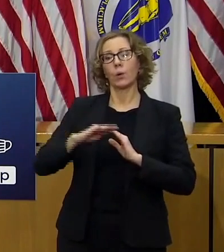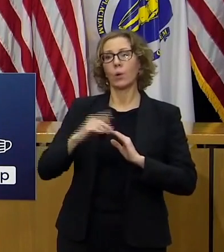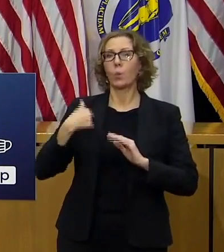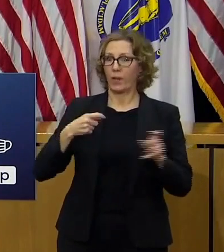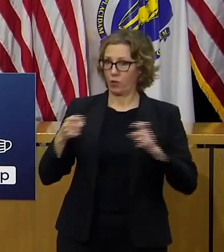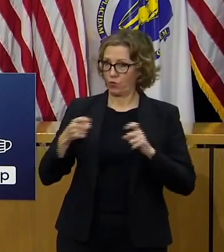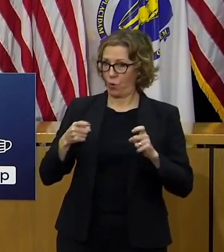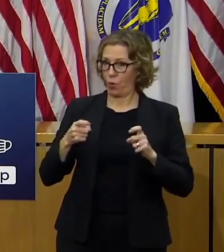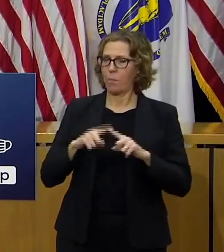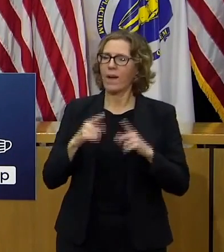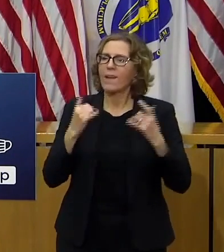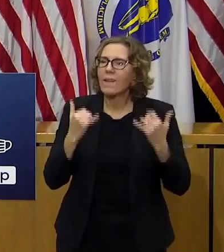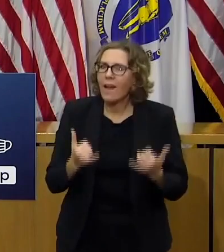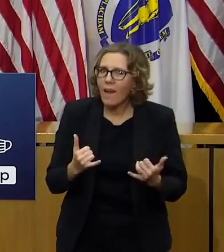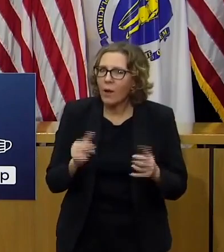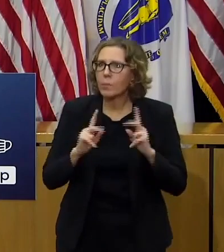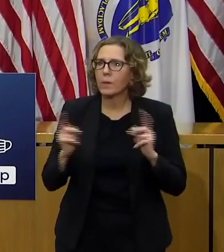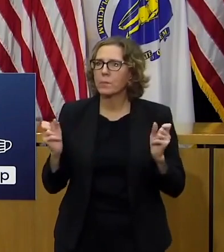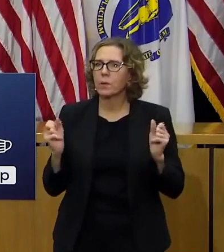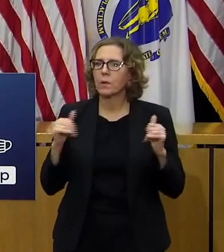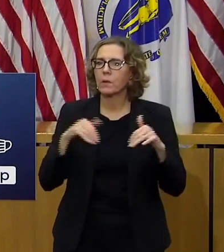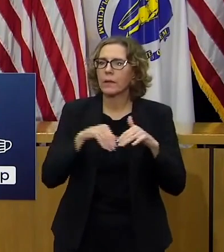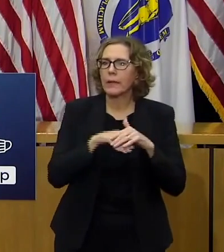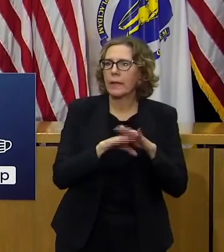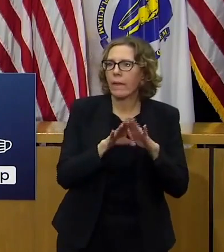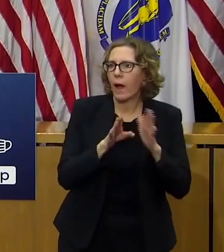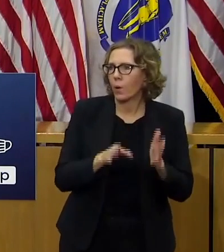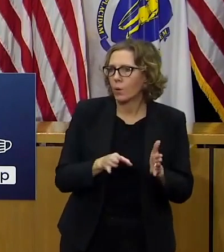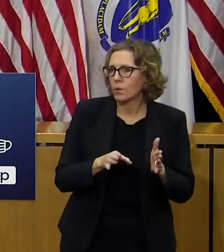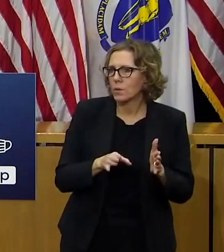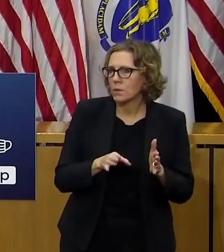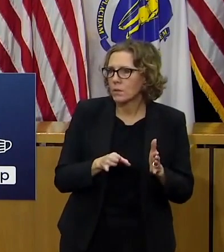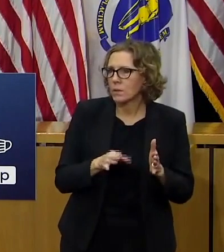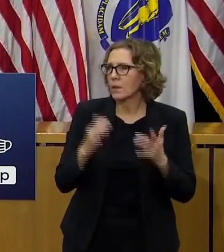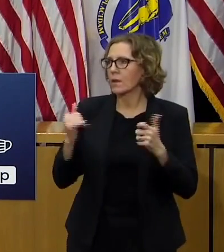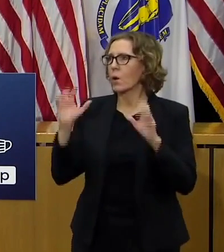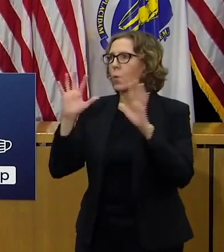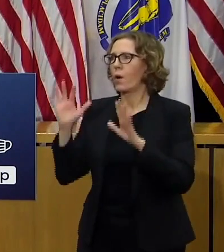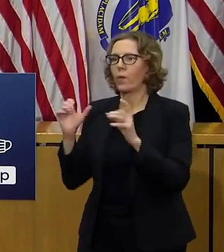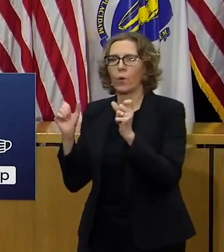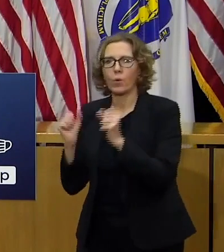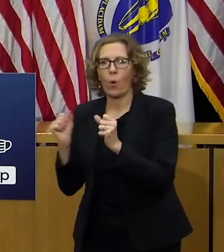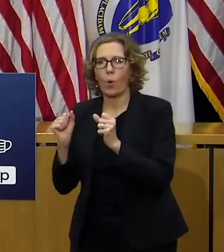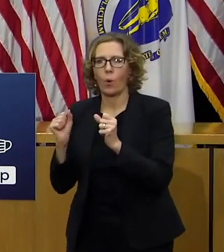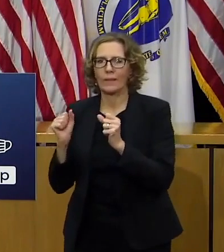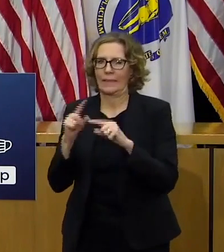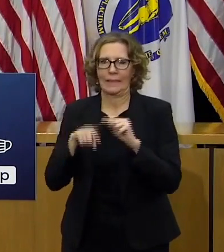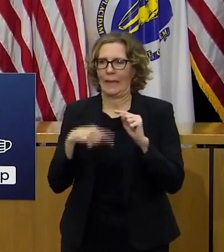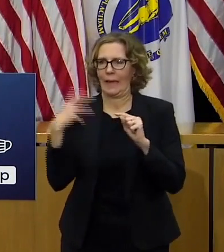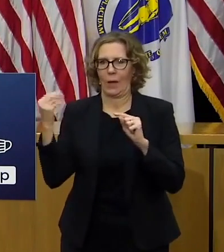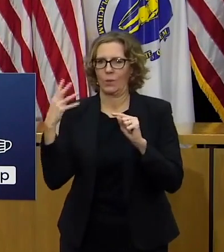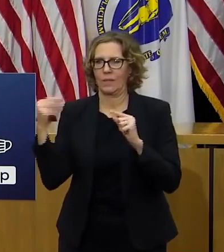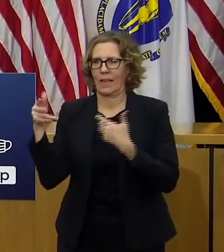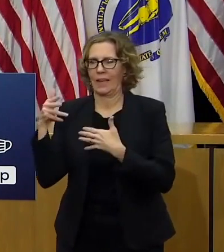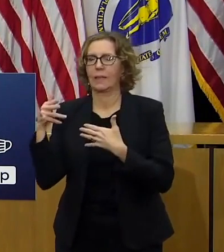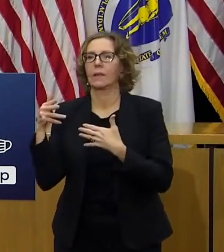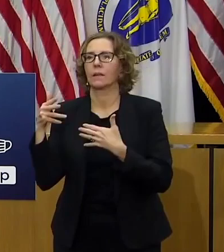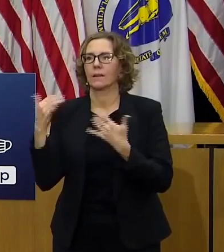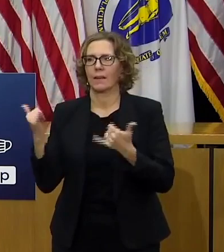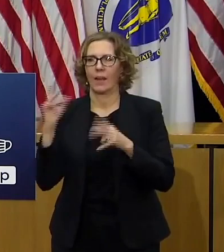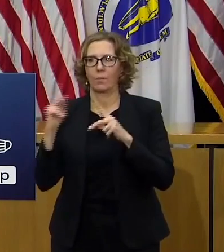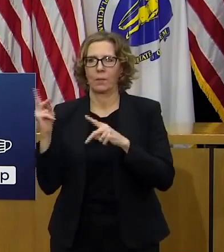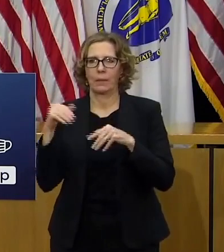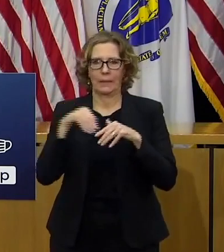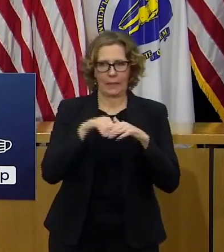but now that everybody's inside and you can't be outside as much as you used to be it's critically important for people to up their